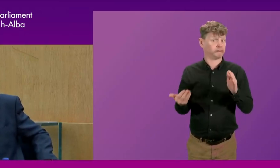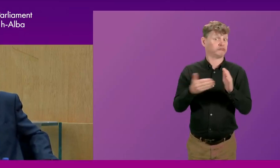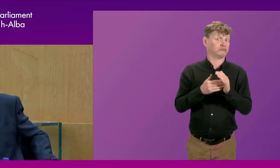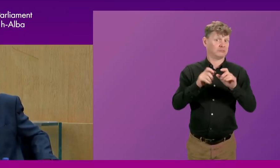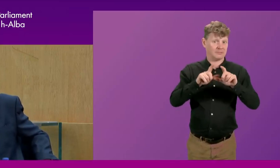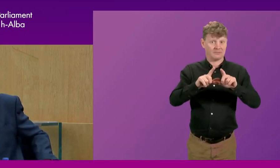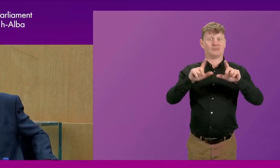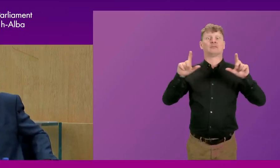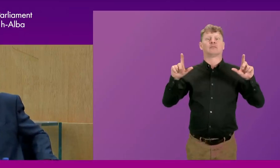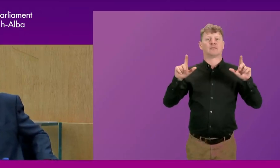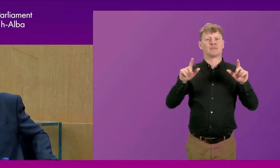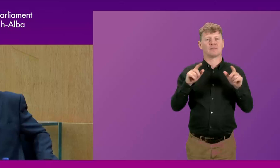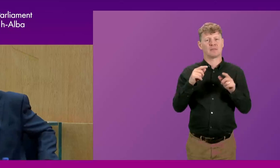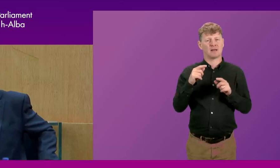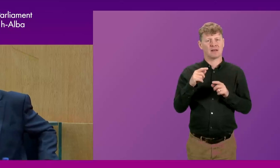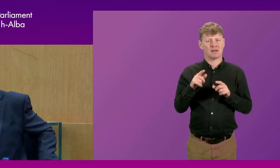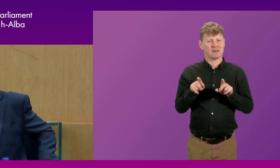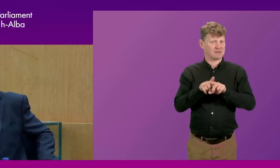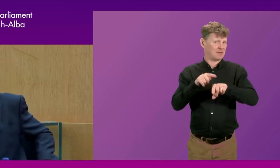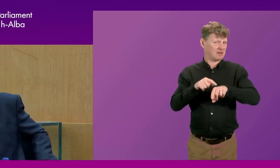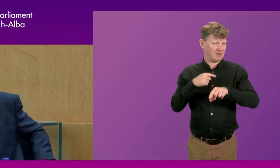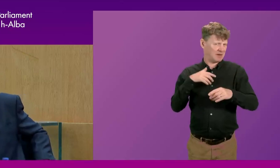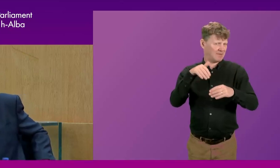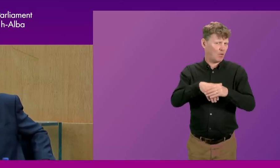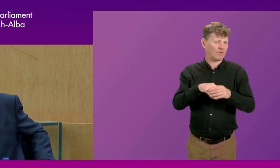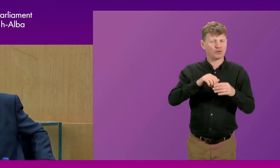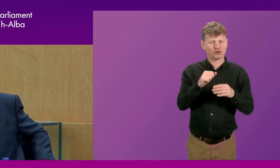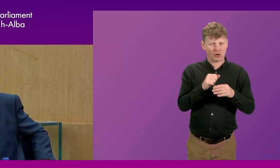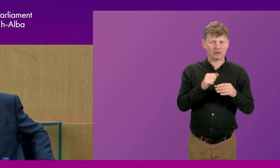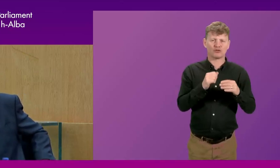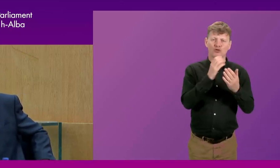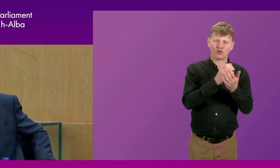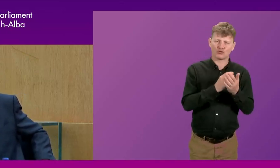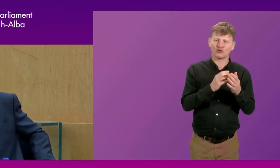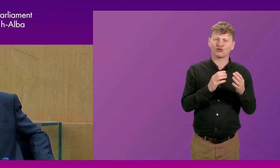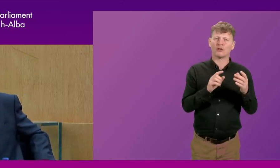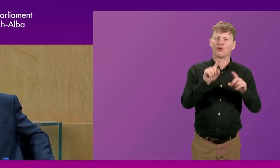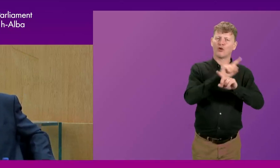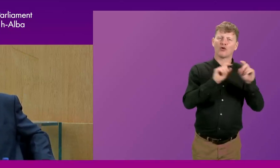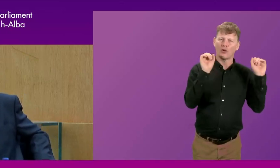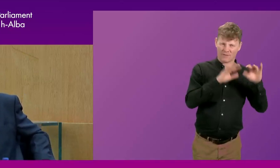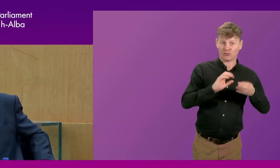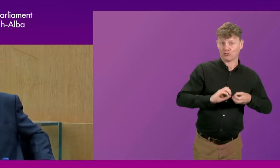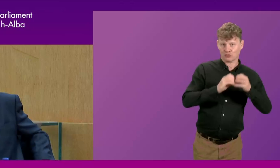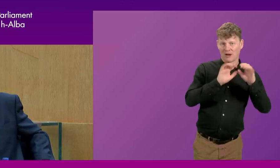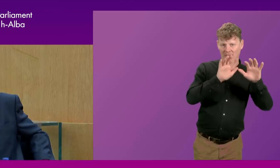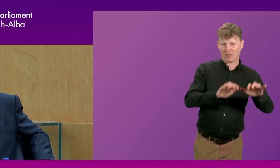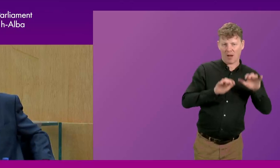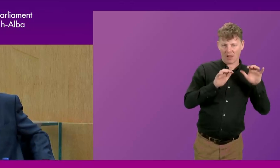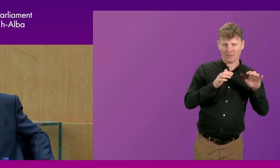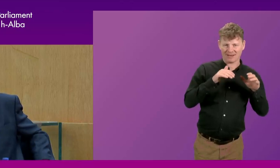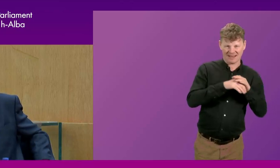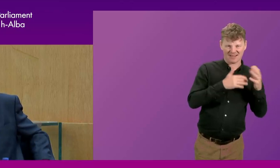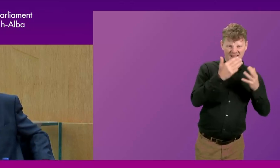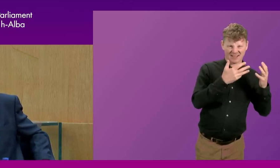I was involved at the same time as being involved in the Scottish Constitutional Convention to create the parliament in the 1990s. I was